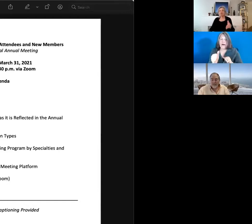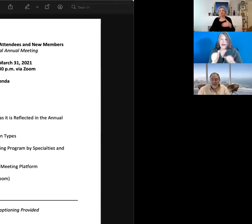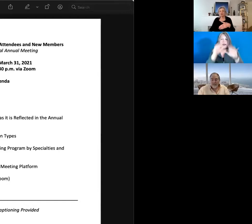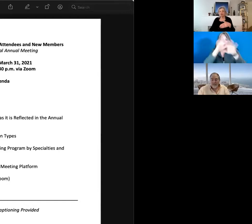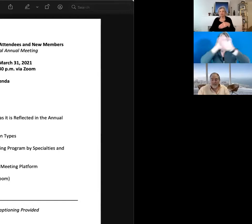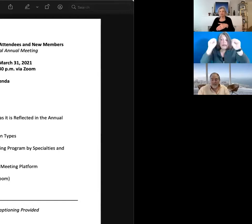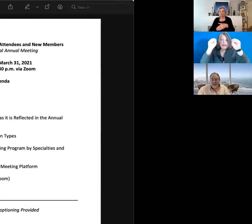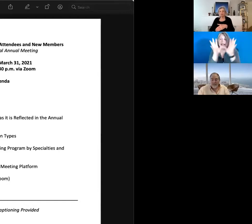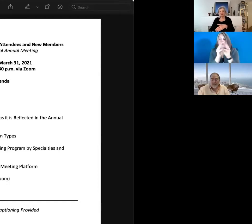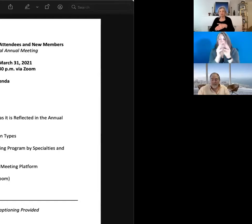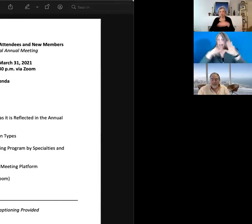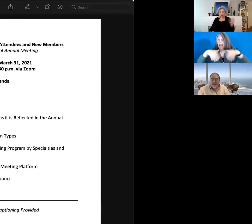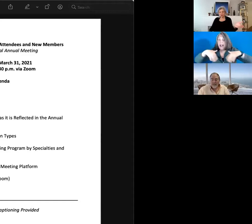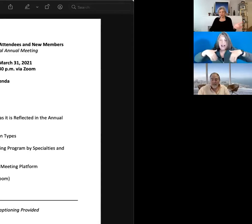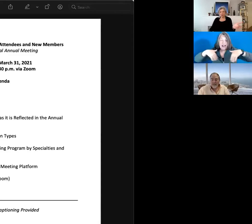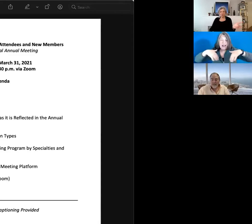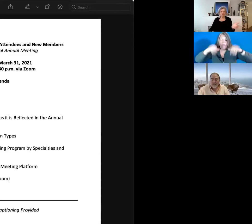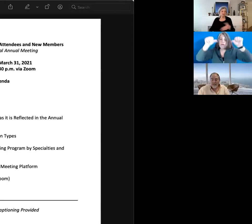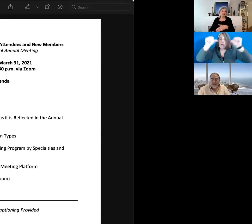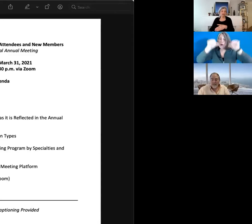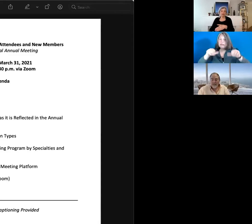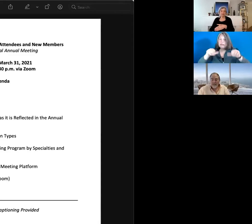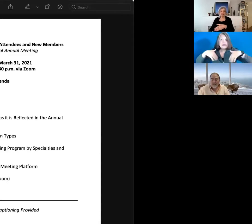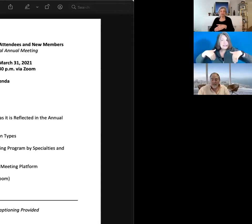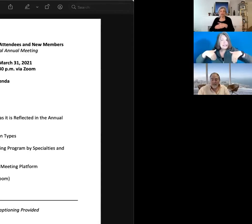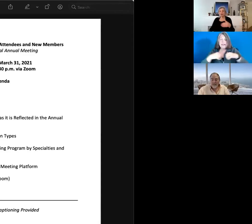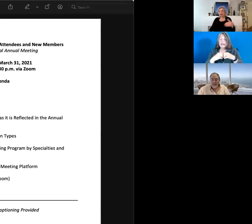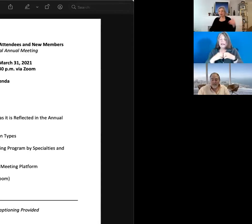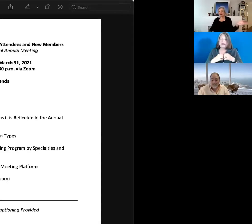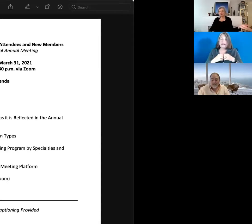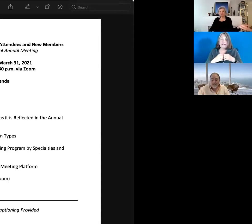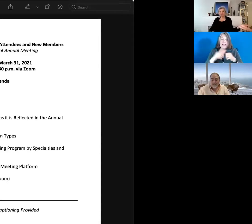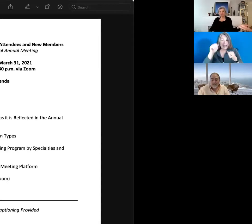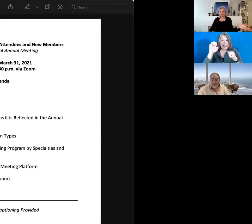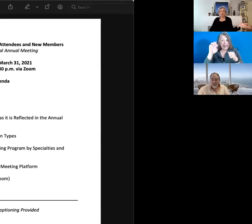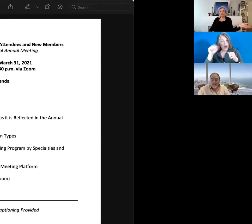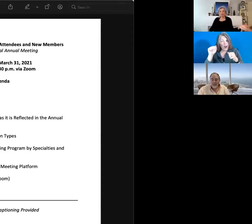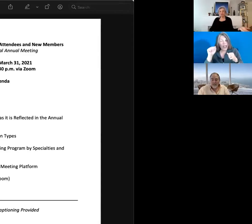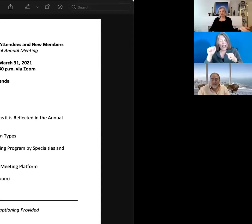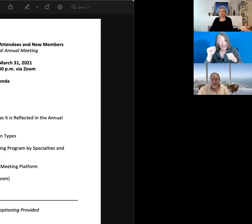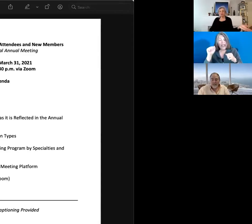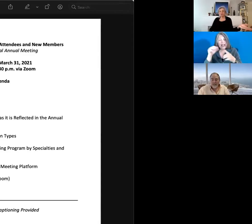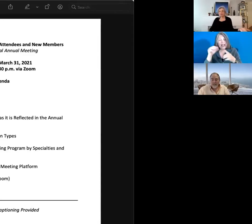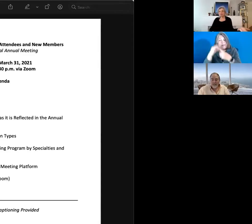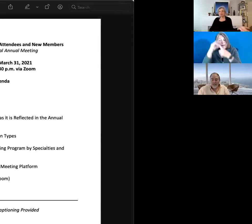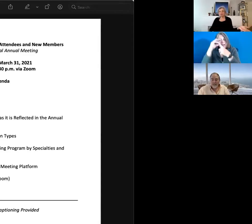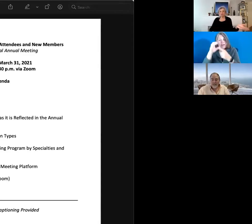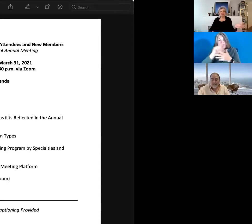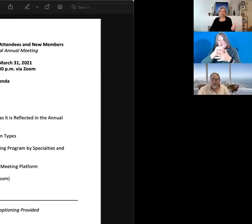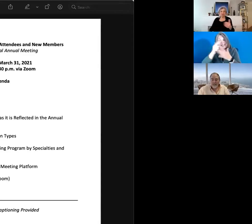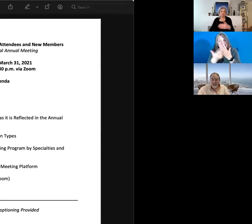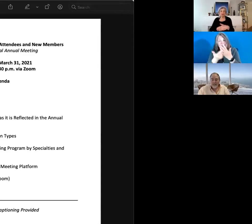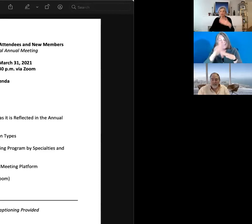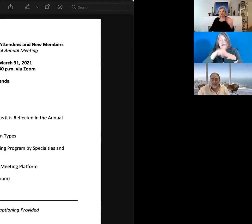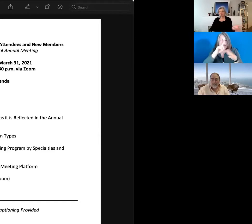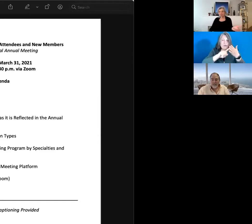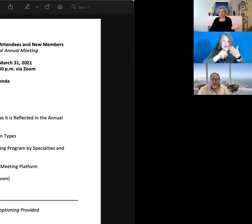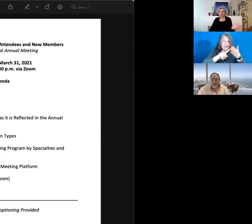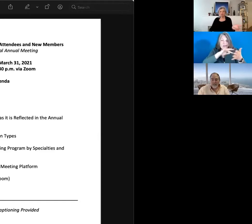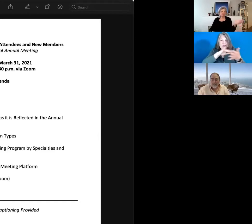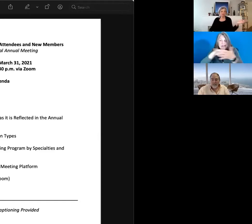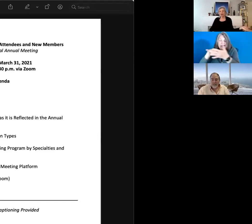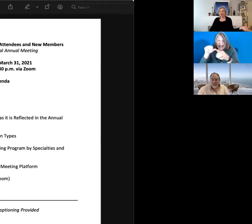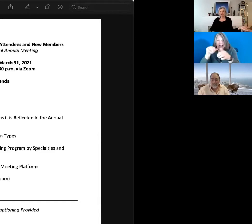sessions yet posted, it did not have the ARA special series on research and science policy